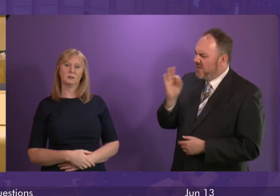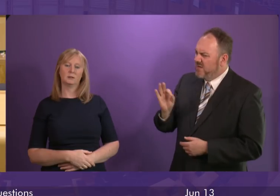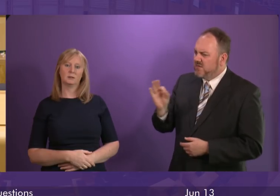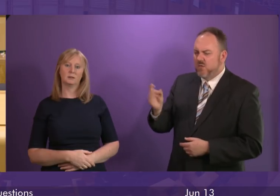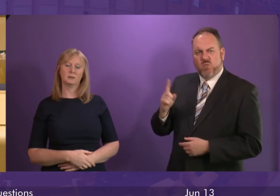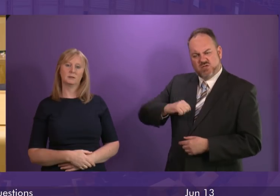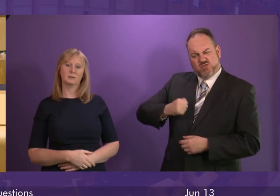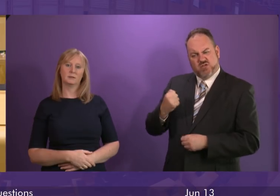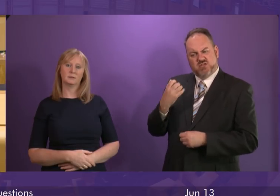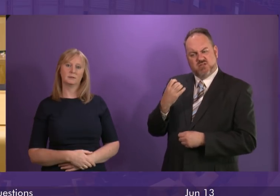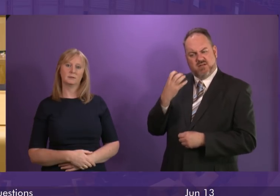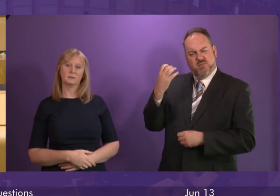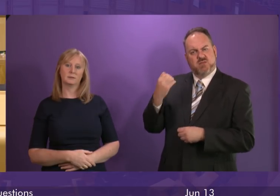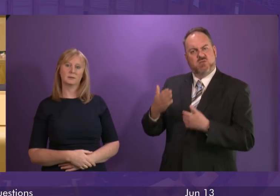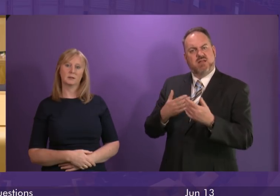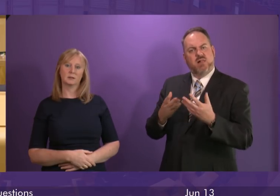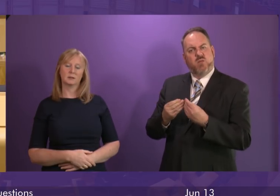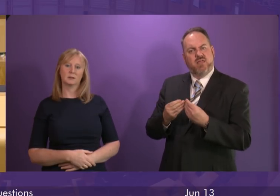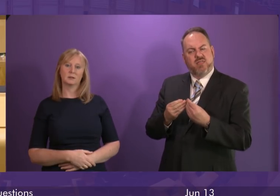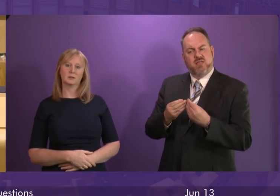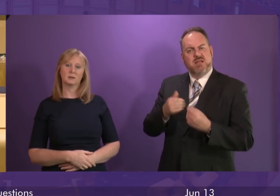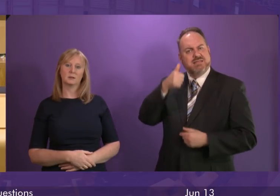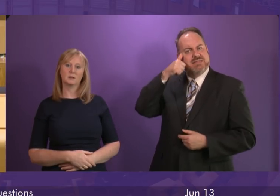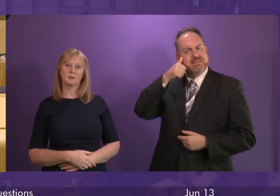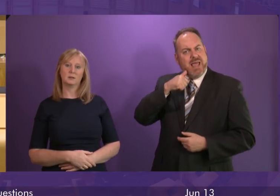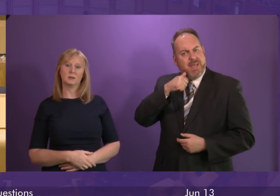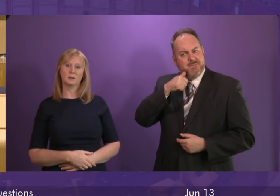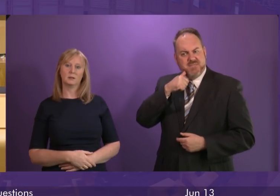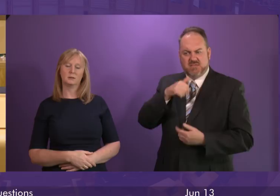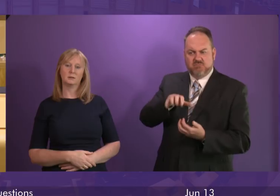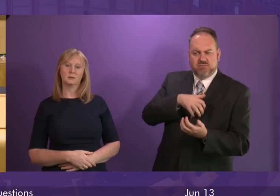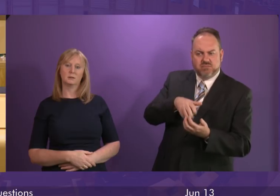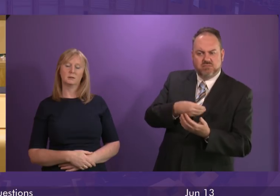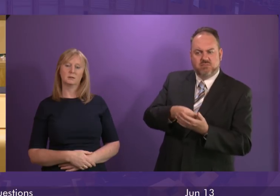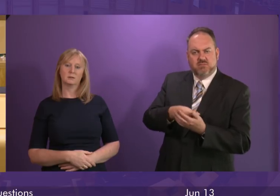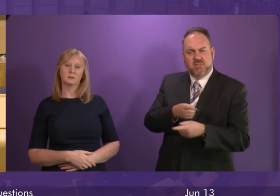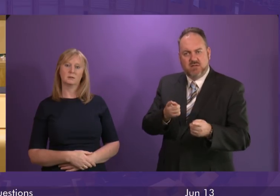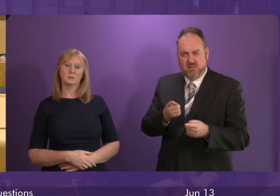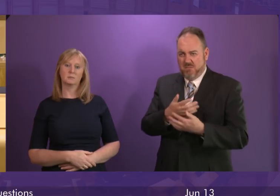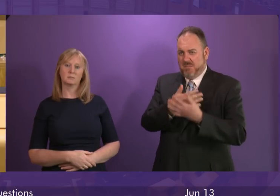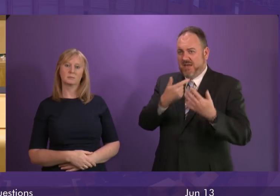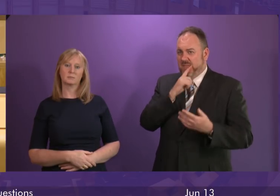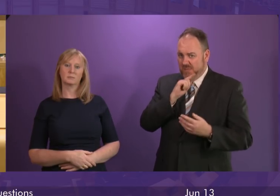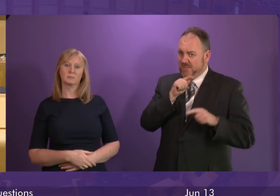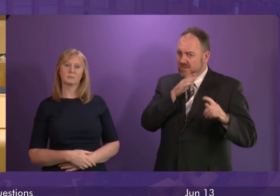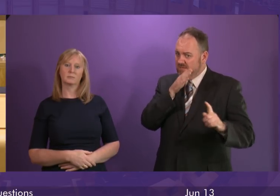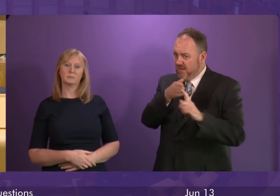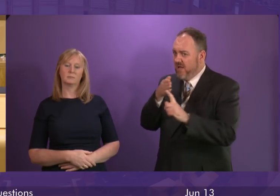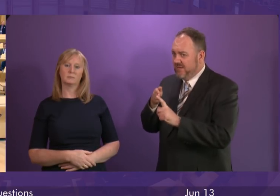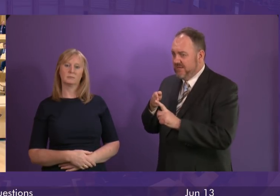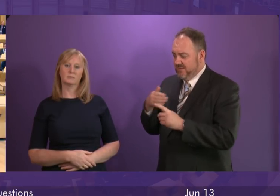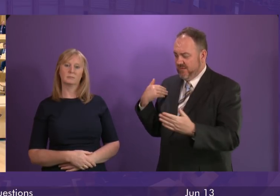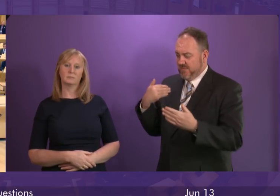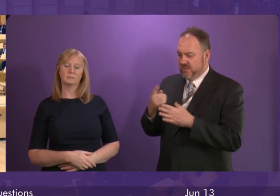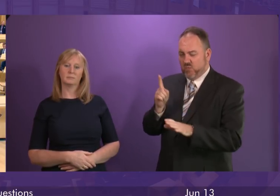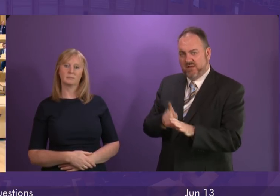Scottish Government is doing to make people aware of scams in light of reports that nearly half of people in Scotland have been targeted at least once in the last year. First